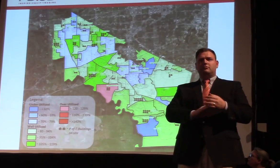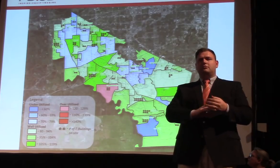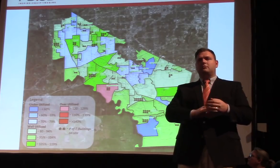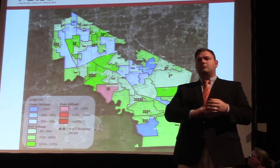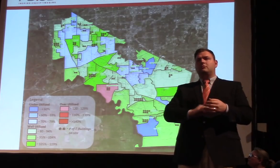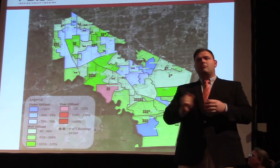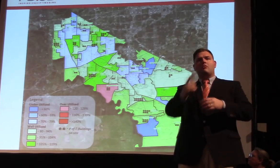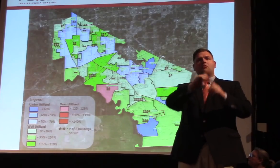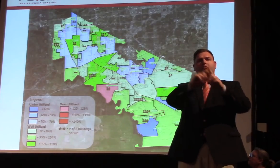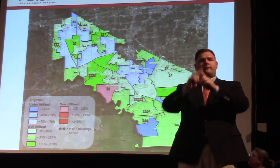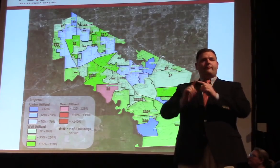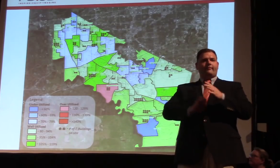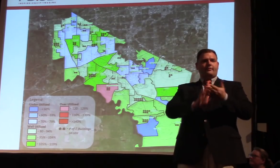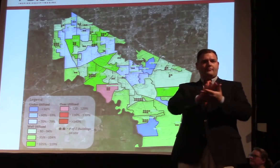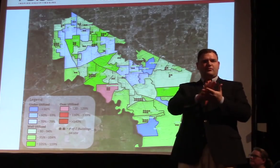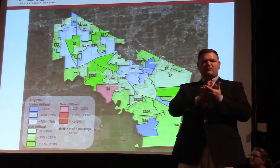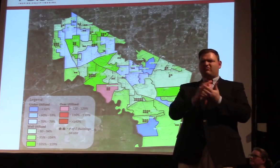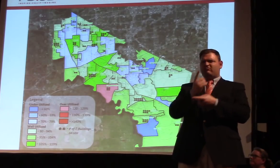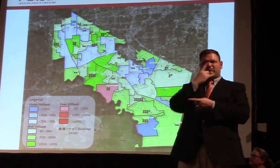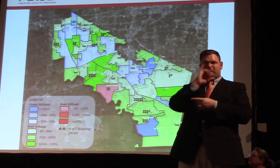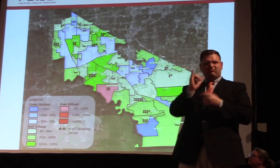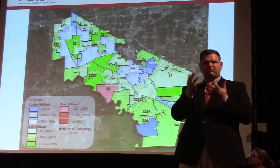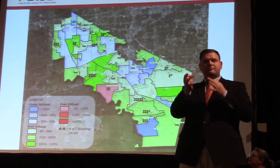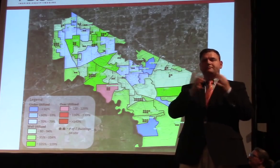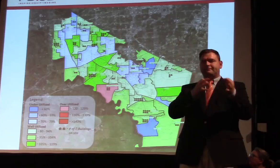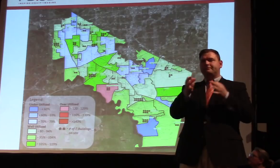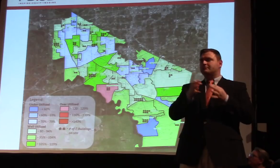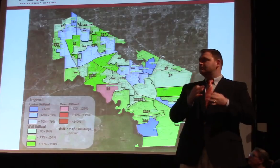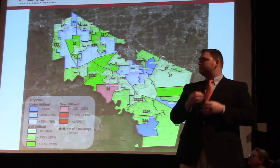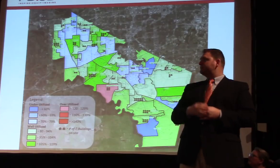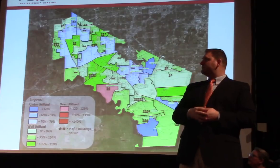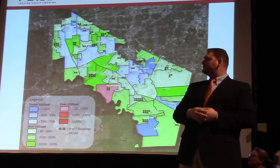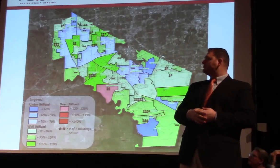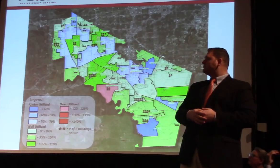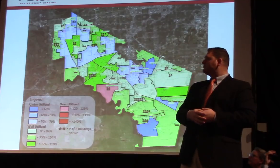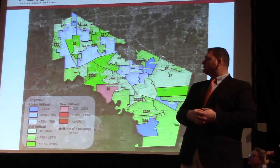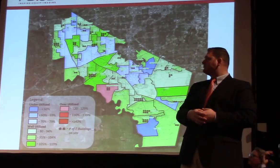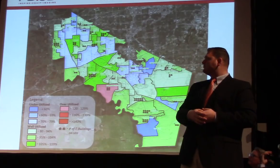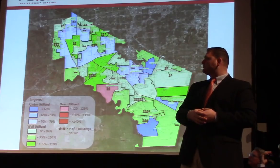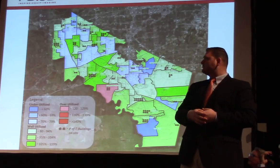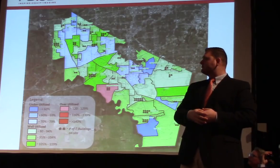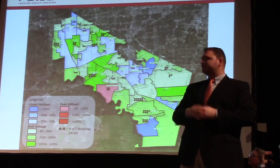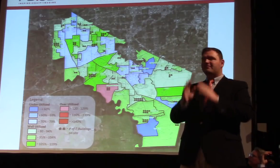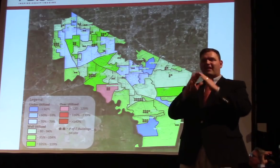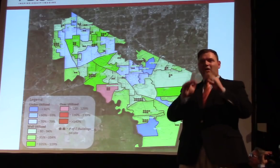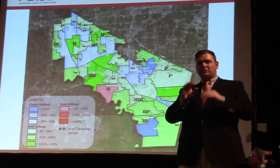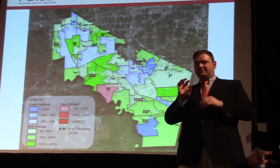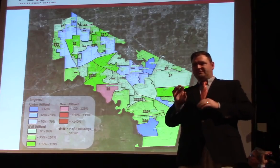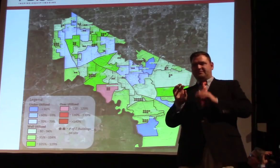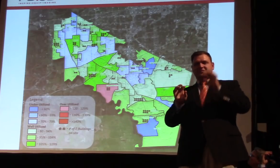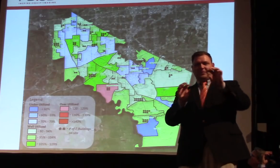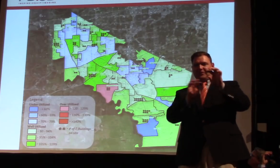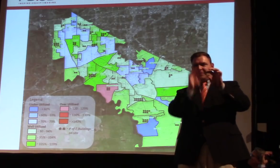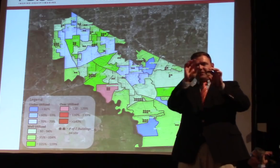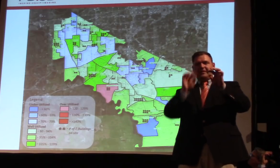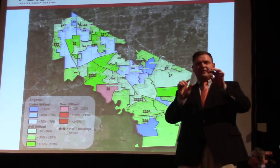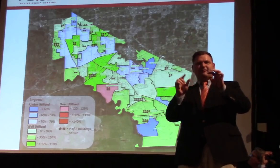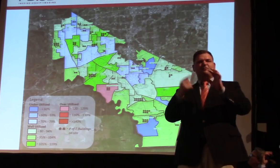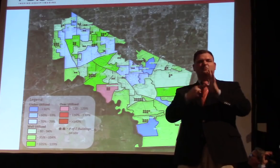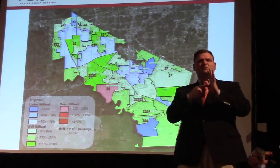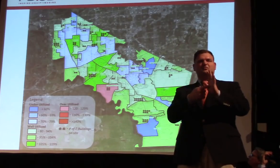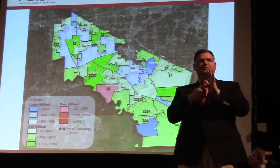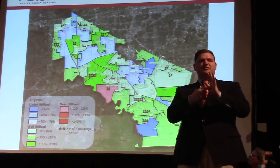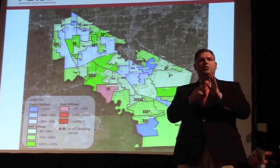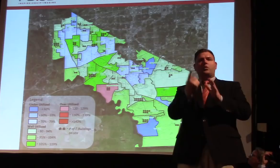you through how these maps work. The thick dark lines are the elementary zones. And then the little houses that we have here, each of those represents a portable classroom